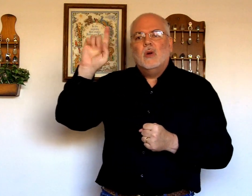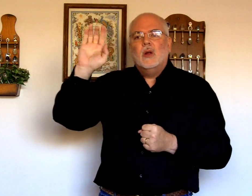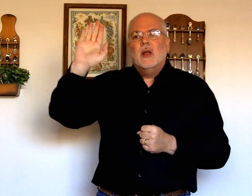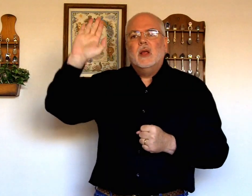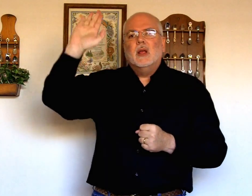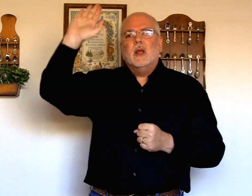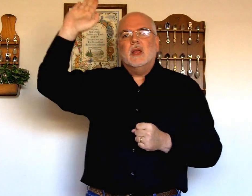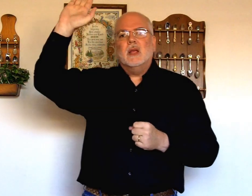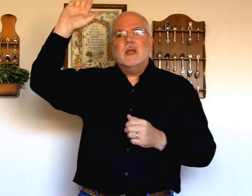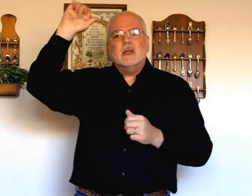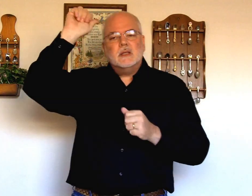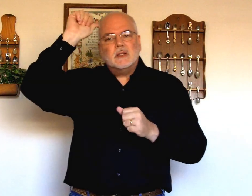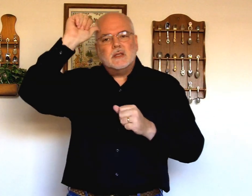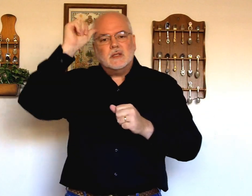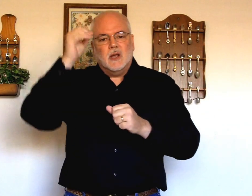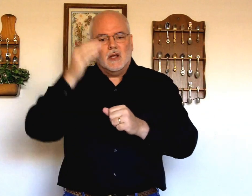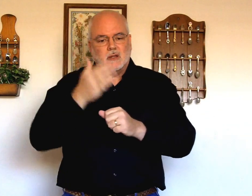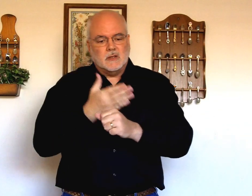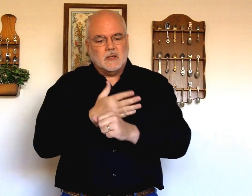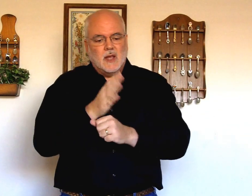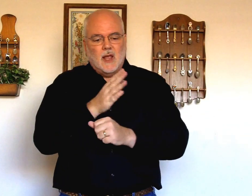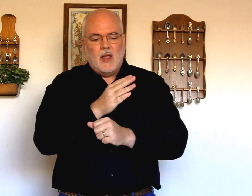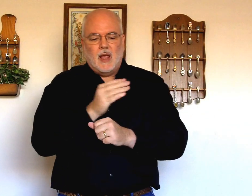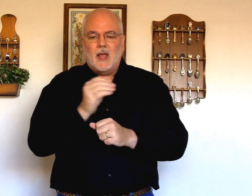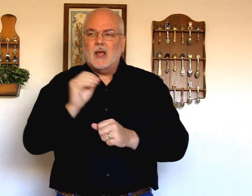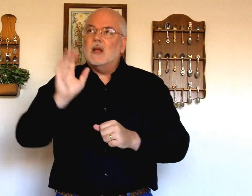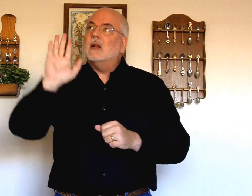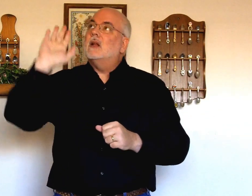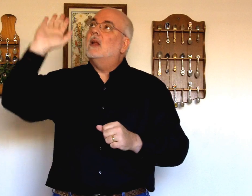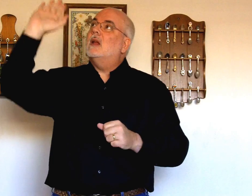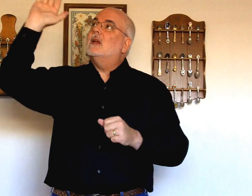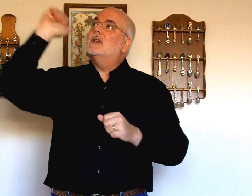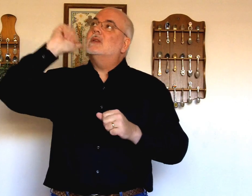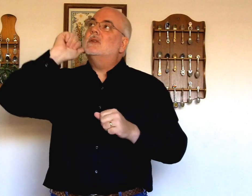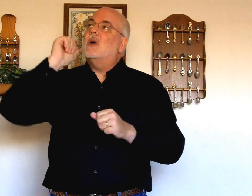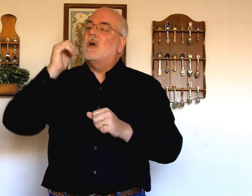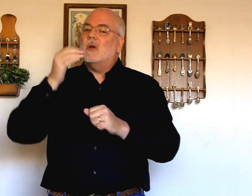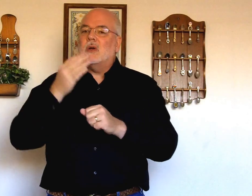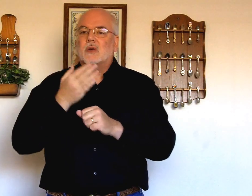his son and his God,